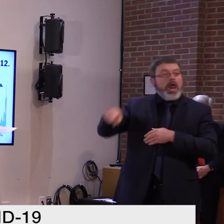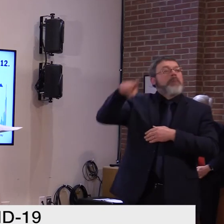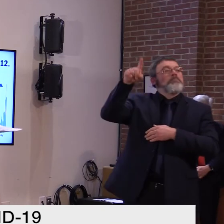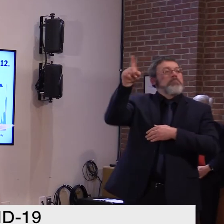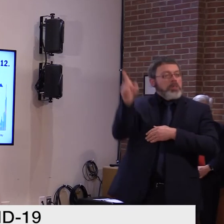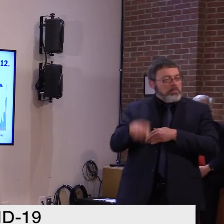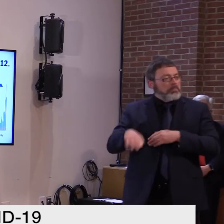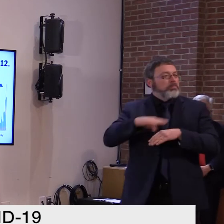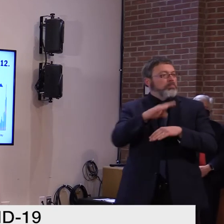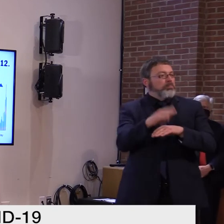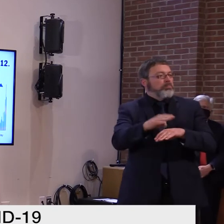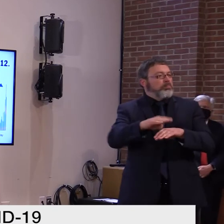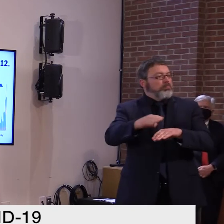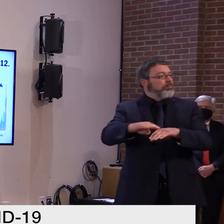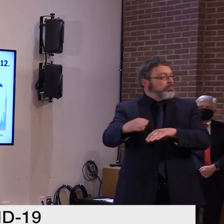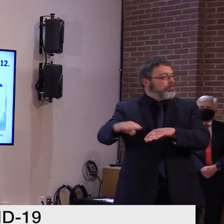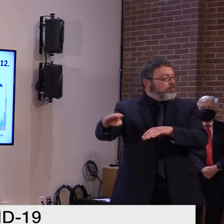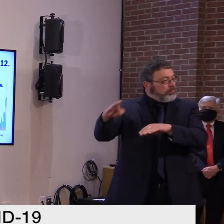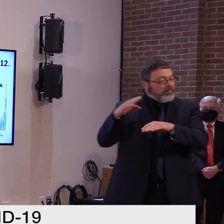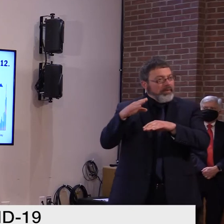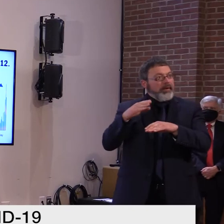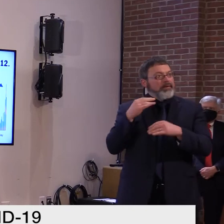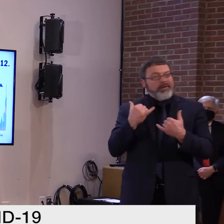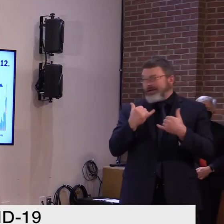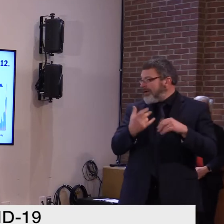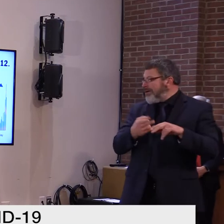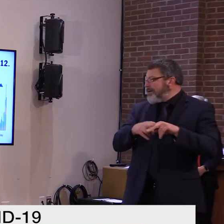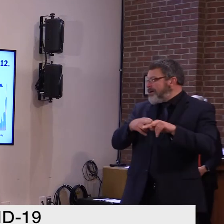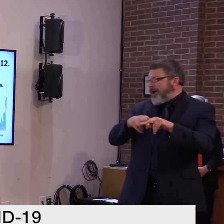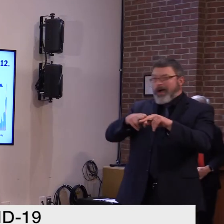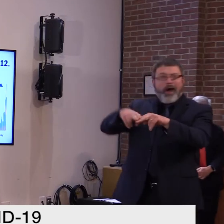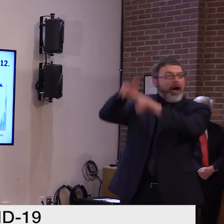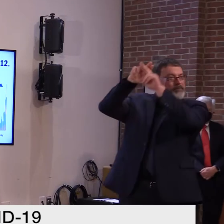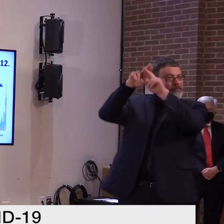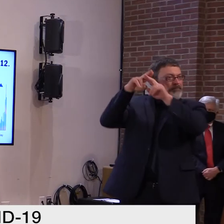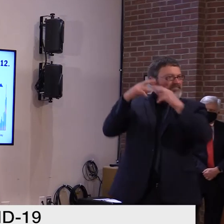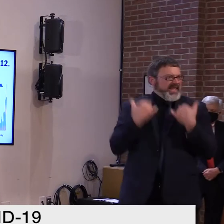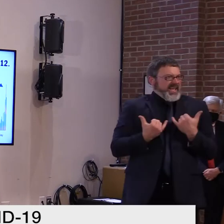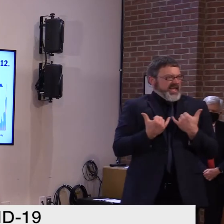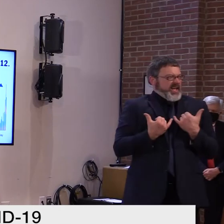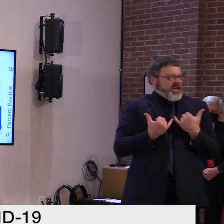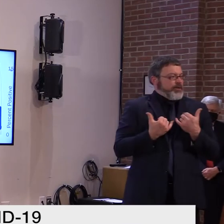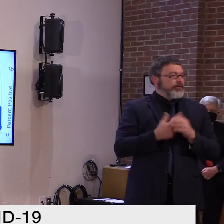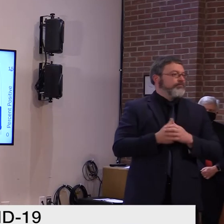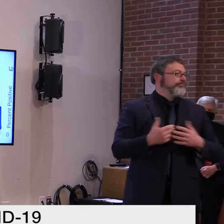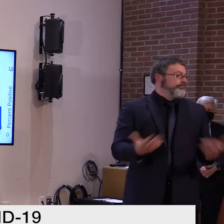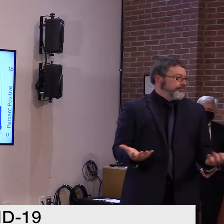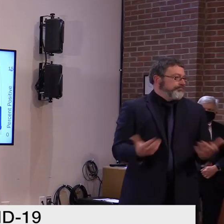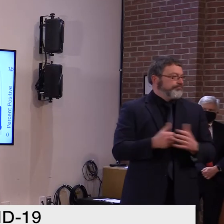long, long period of small outbreaks, containment, moving on.